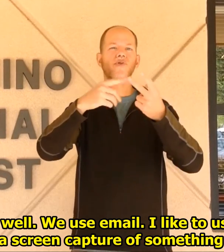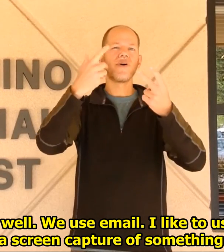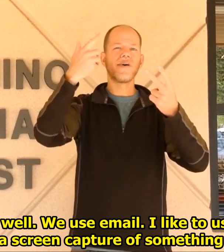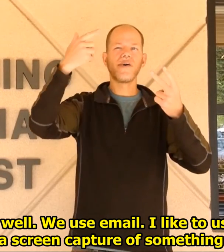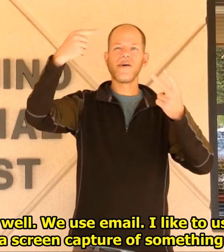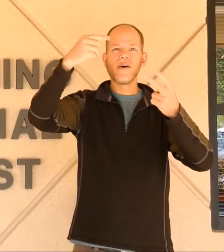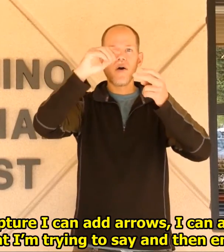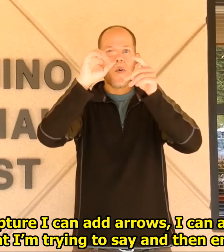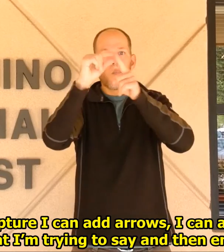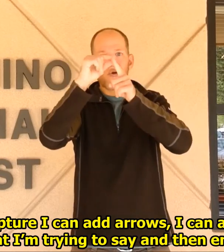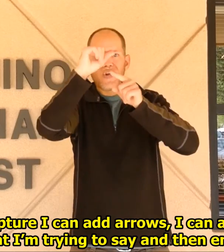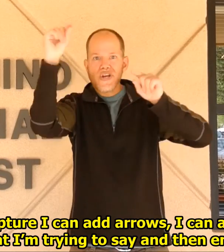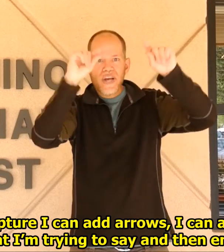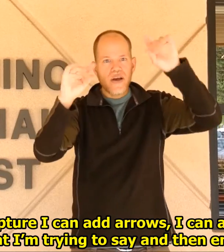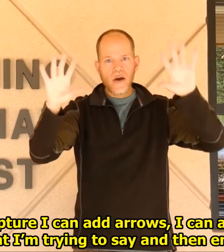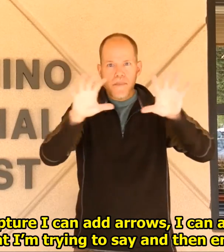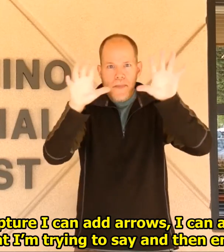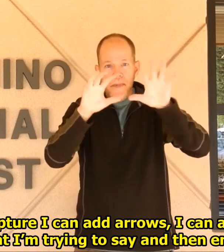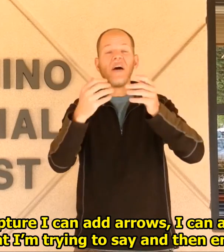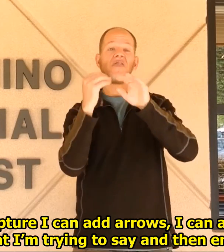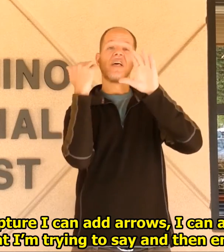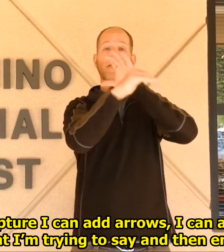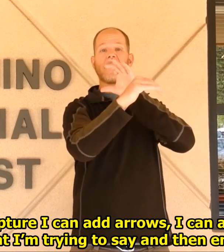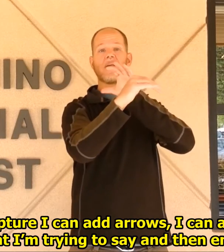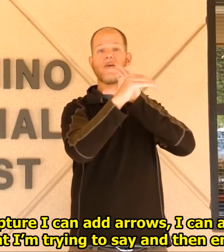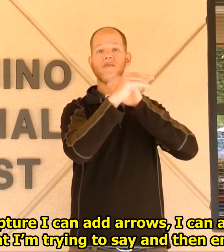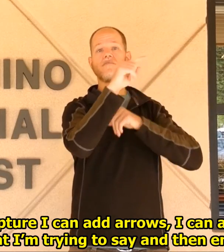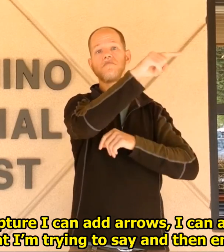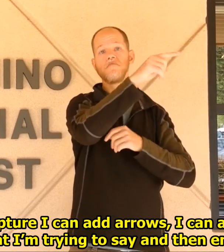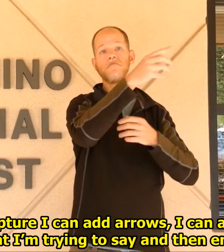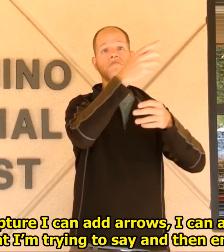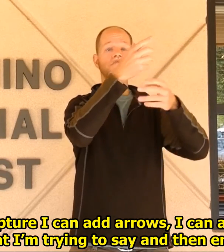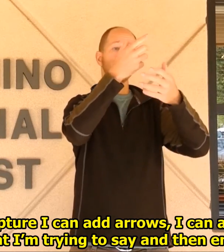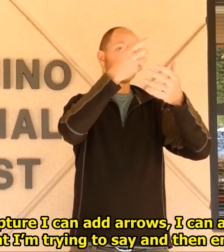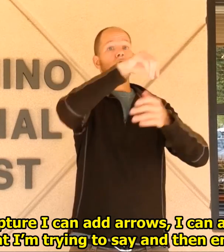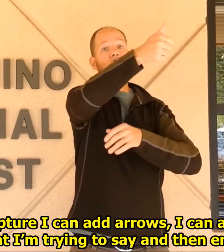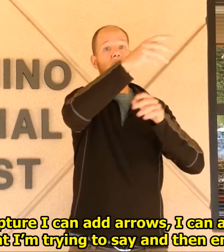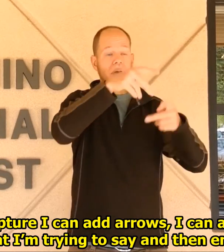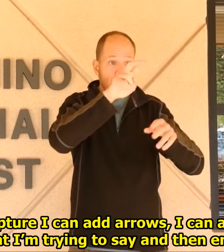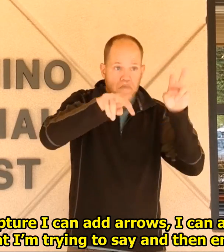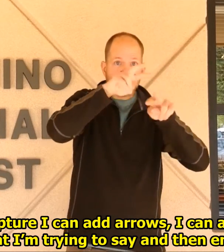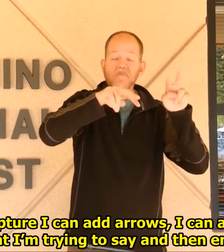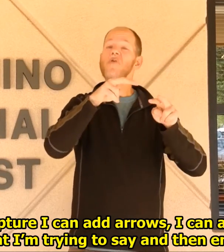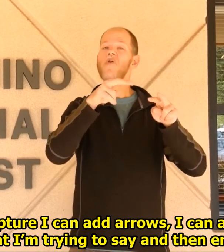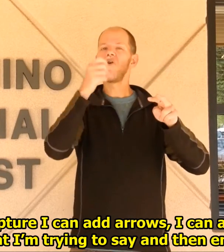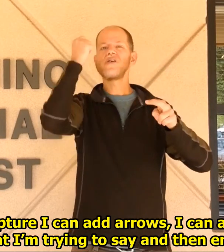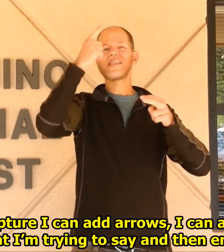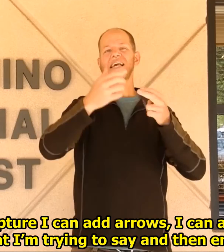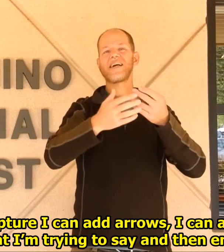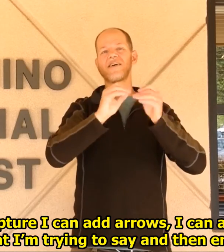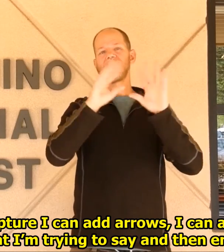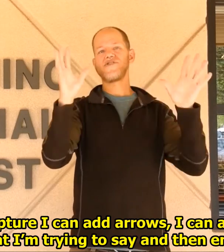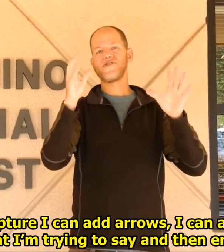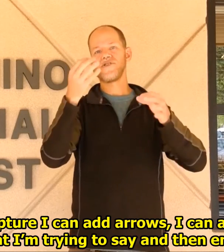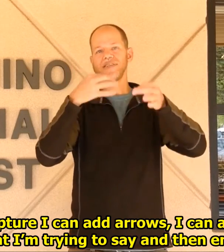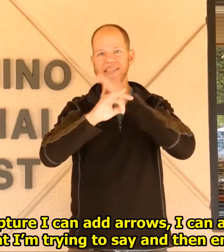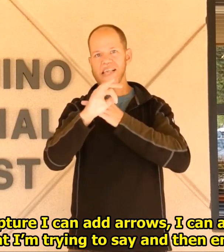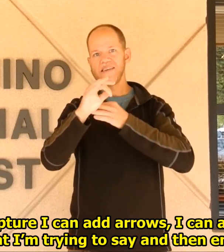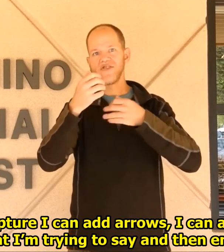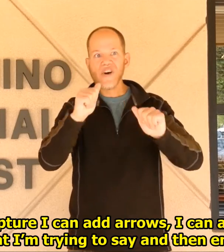and after I have a screen capture I can add arrows. I can add different explanations of what I'm trying to say and then